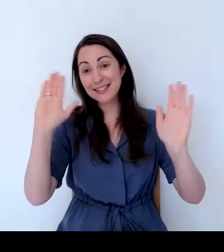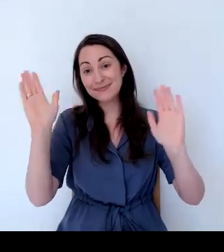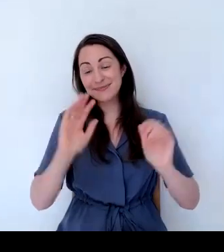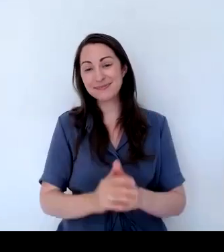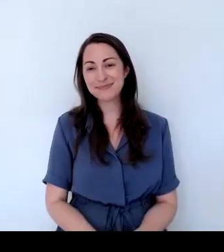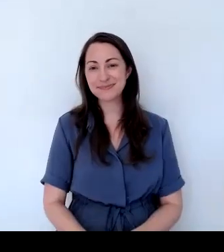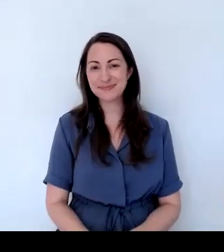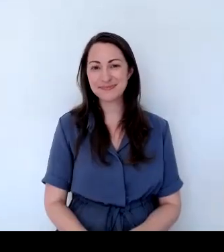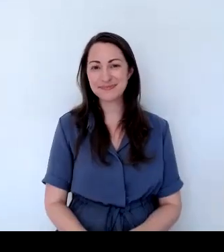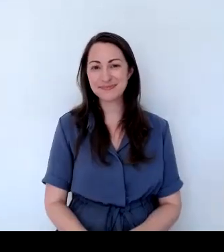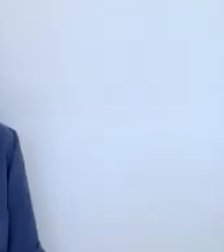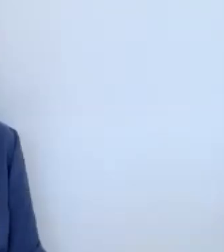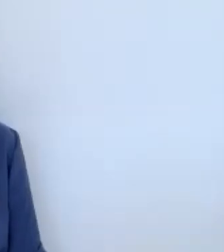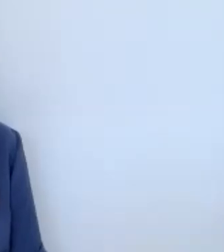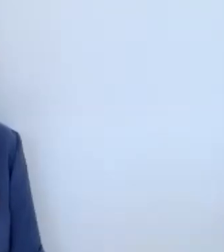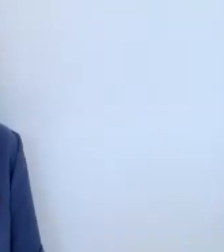Goodbye.